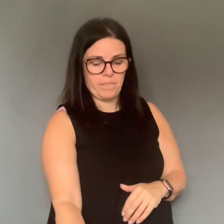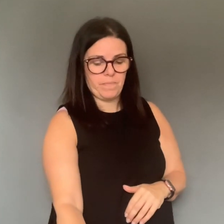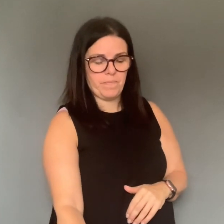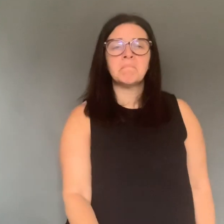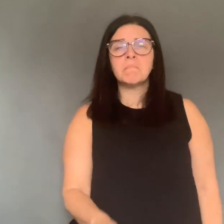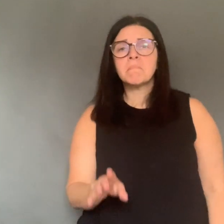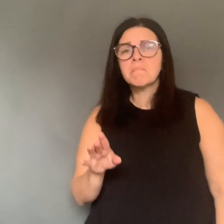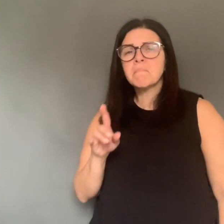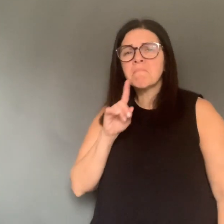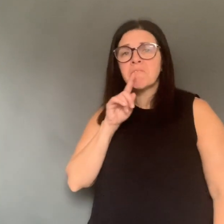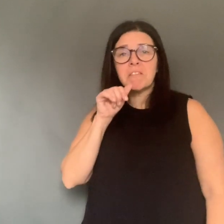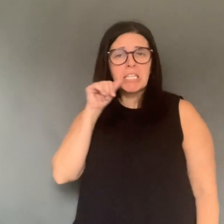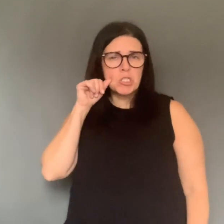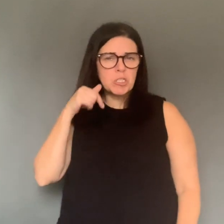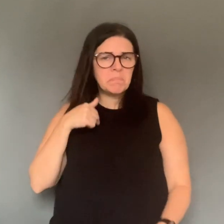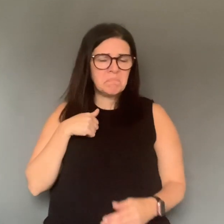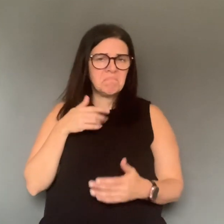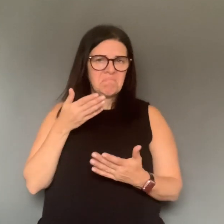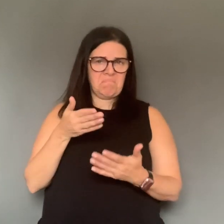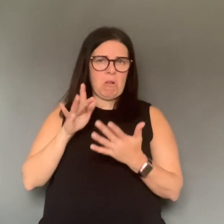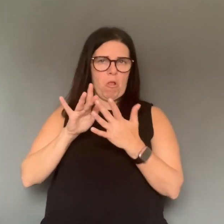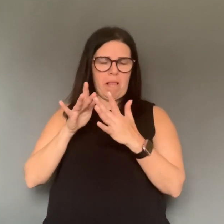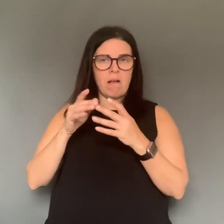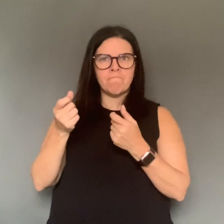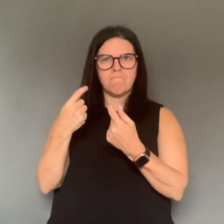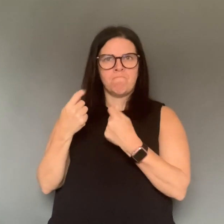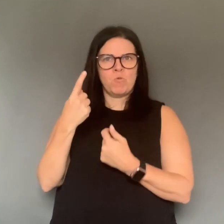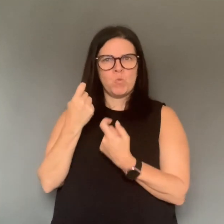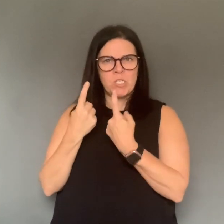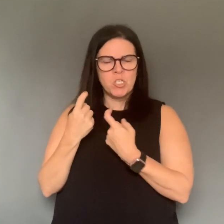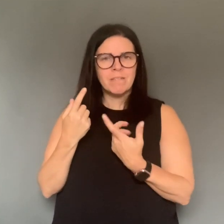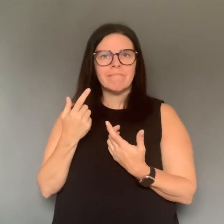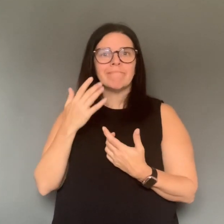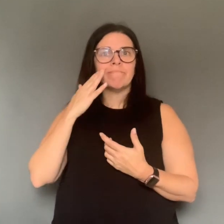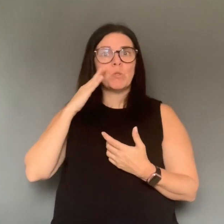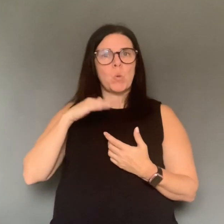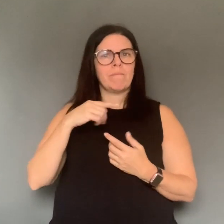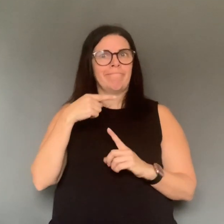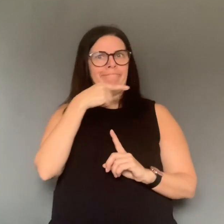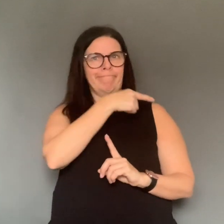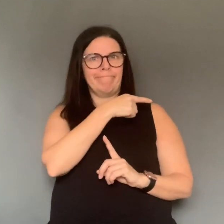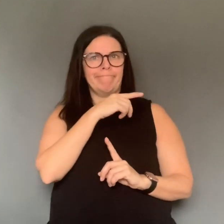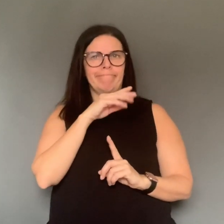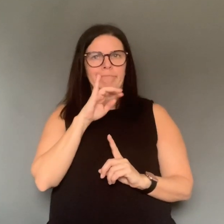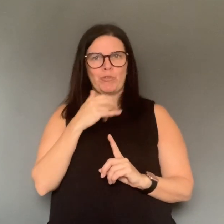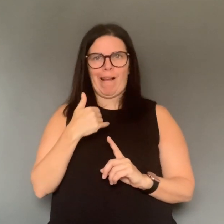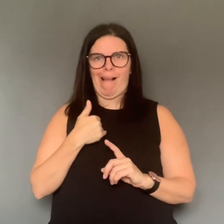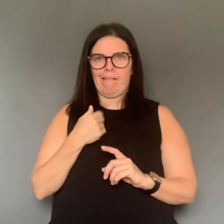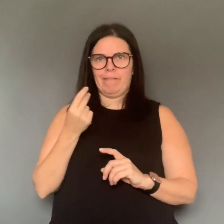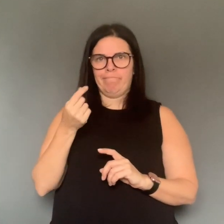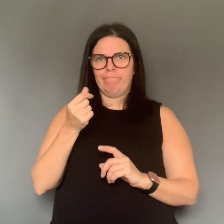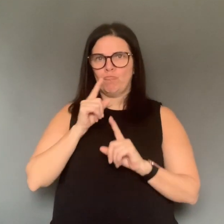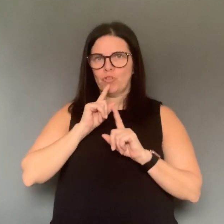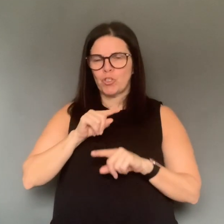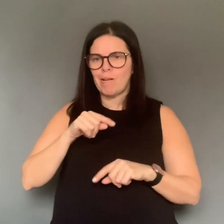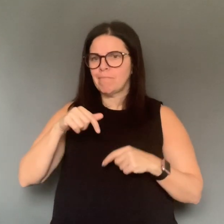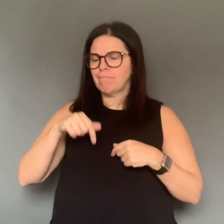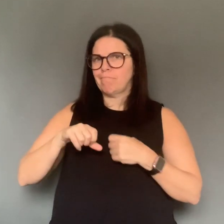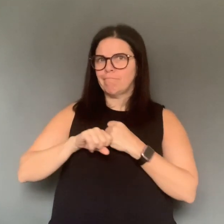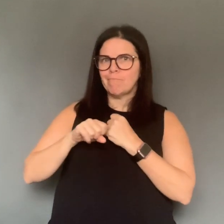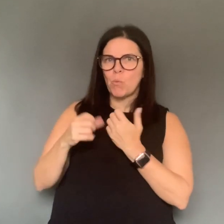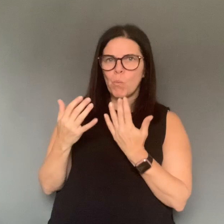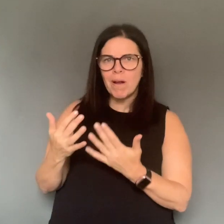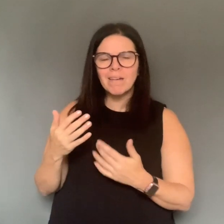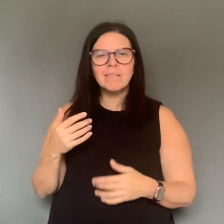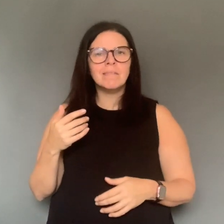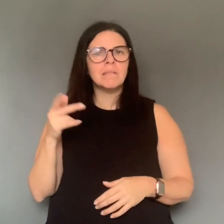Okay. Online last night, people were sending me stuff. One of them was, you know, the testing labs, right? We talk about real time and, you know, getting everybody up to